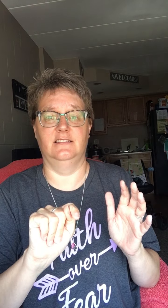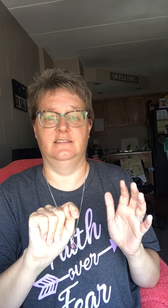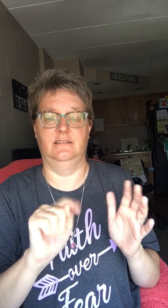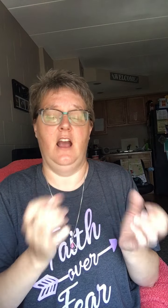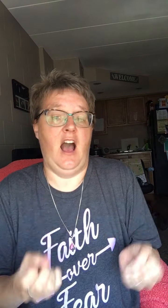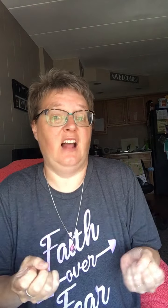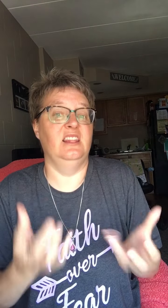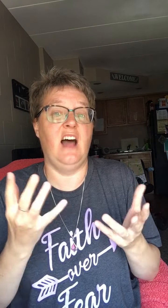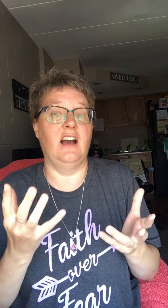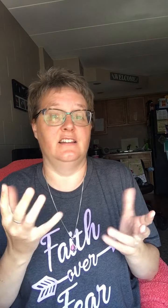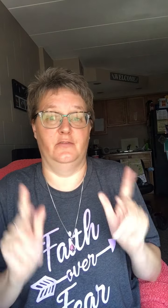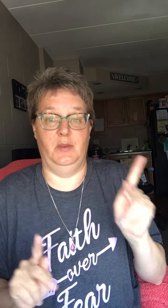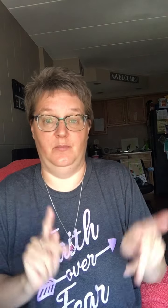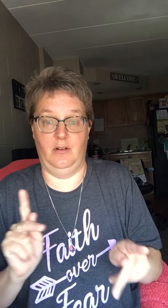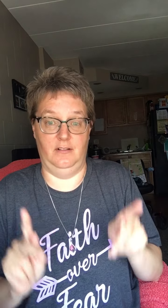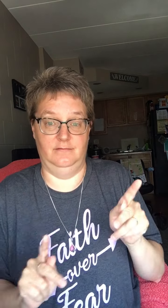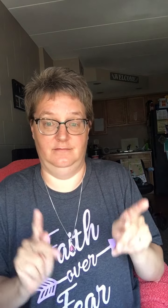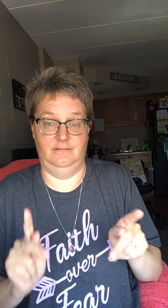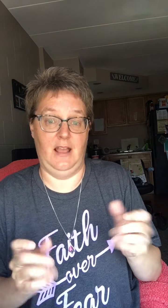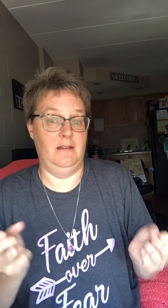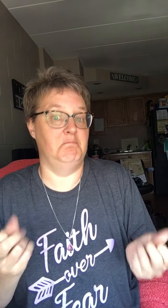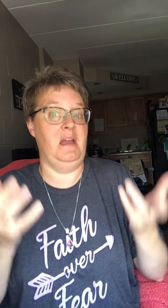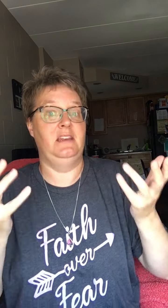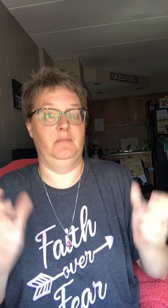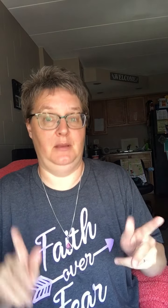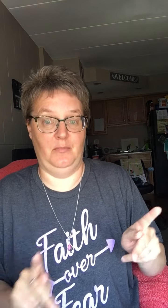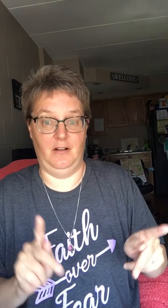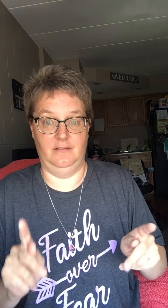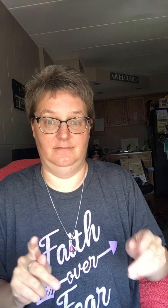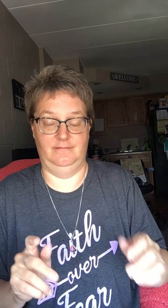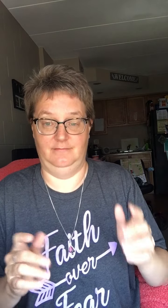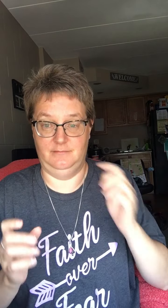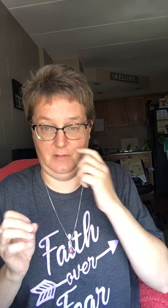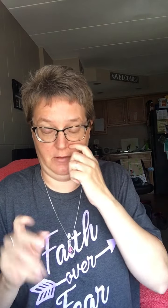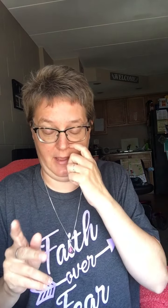A lot of people. Many people. Okay?